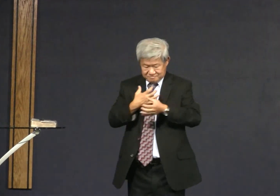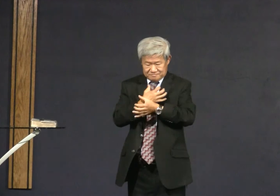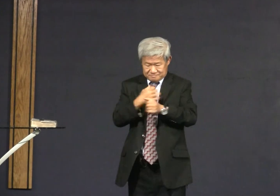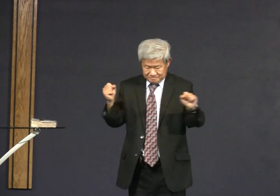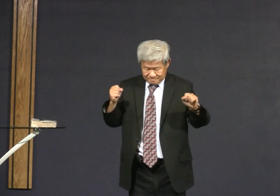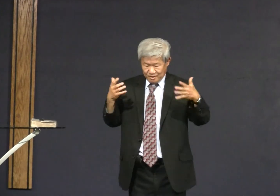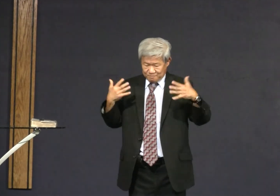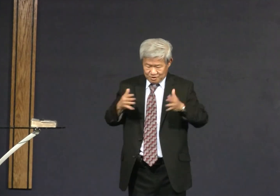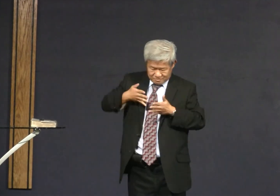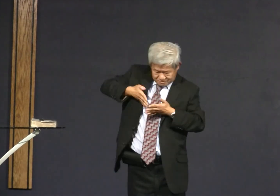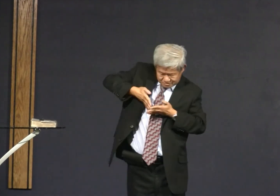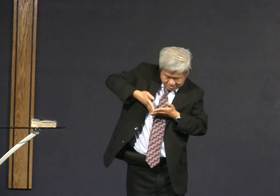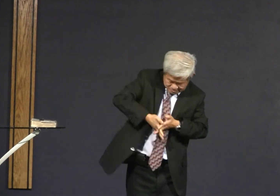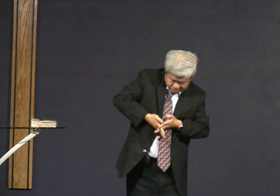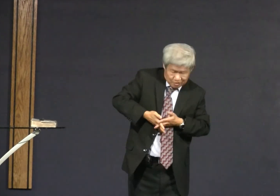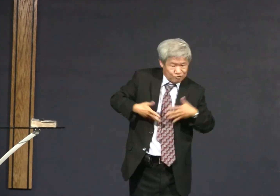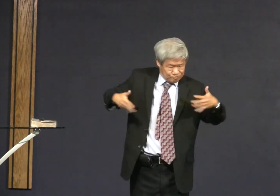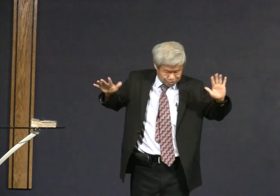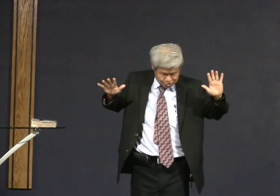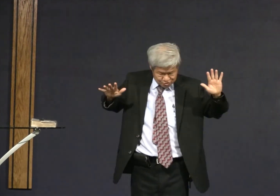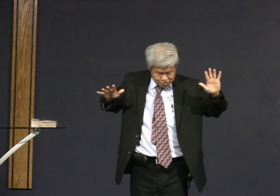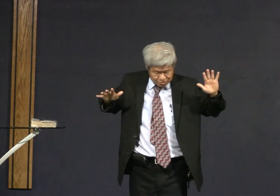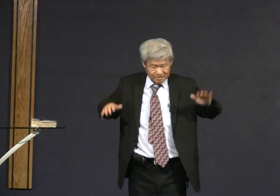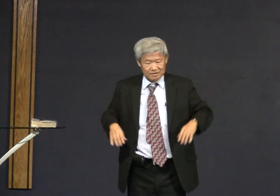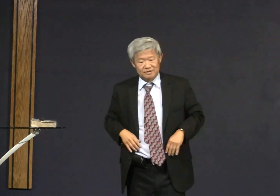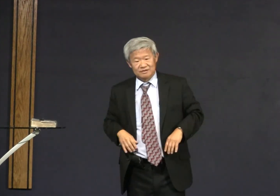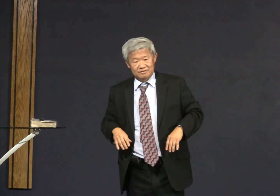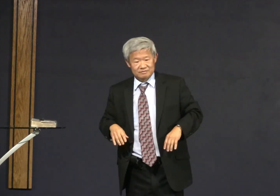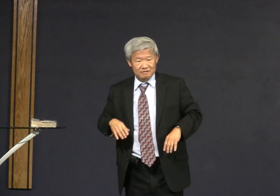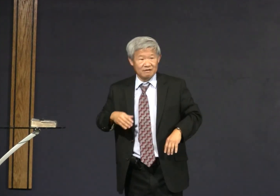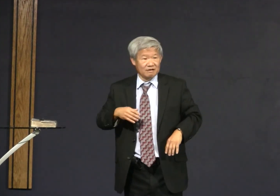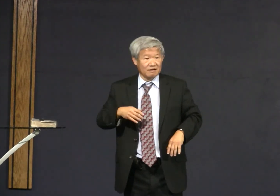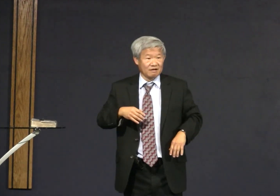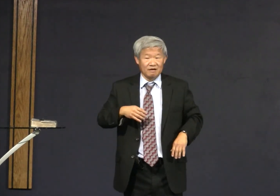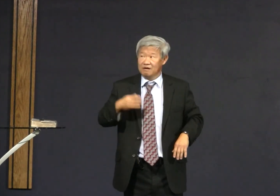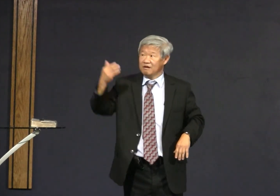when you accept salvation you grow and you get a